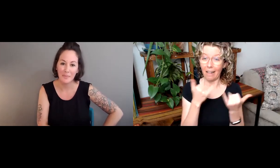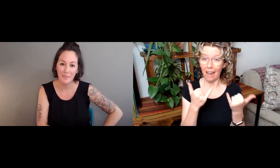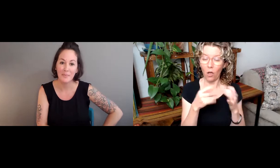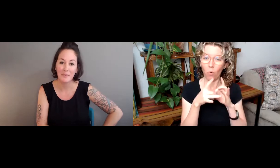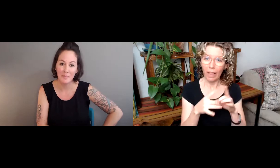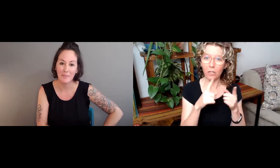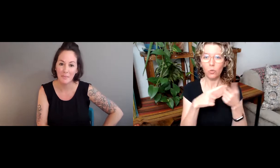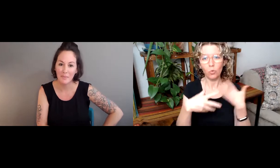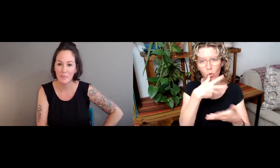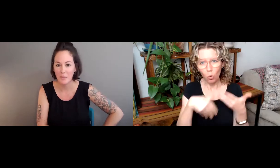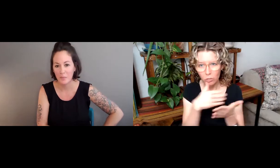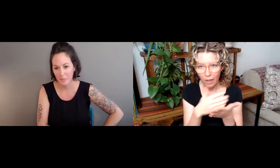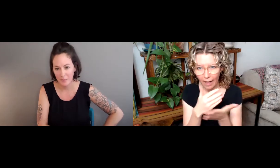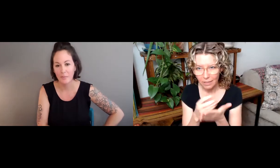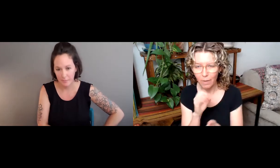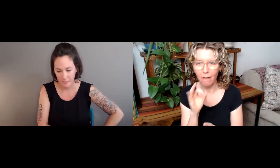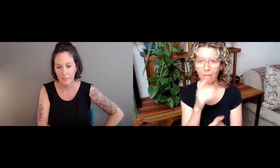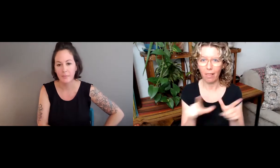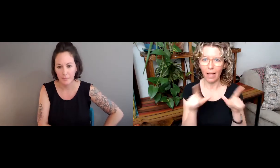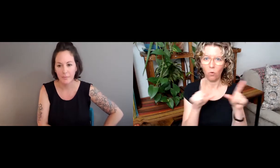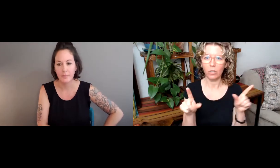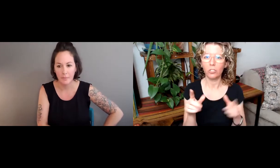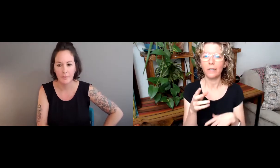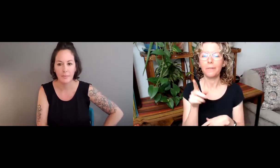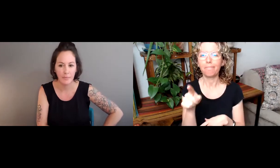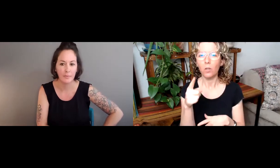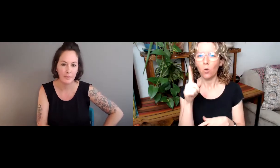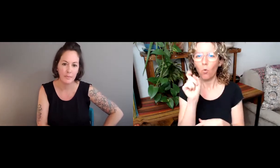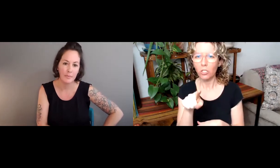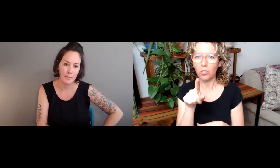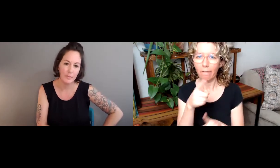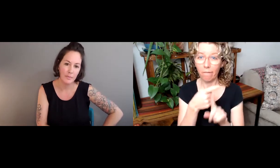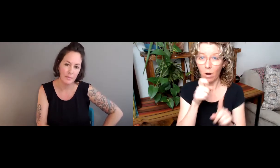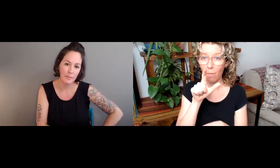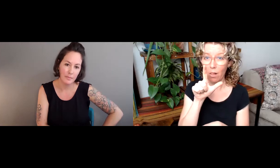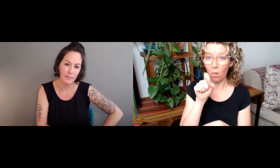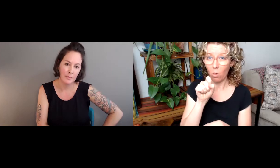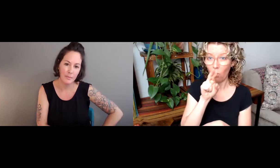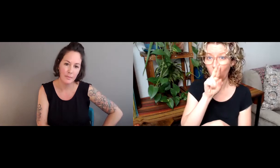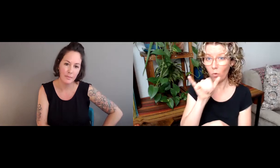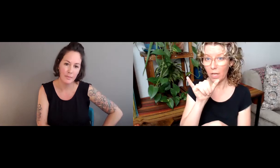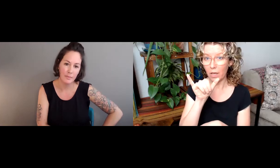Yes, it's not just on an individual level. Now, related to the social aspect of language. Another question